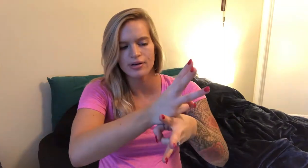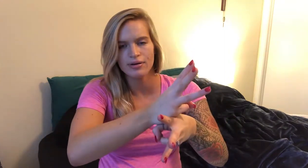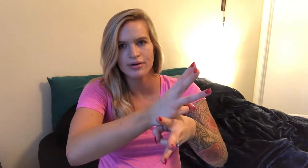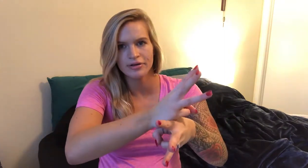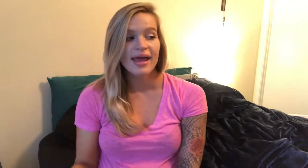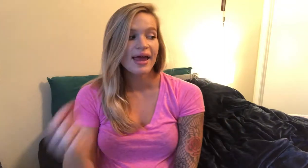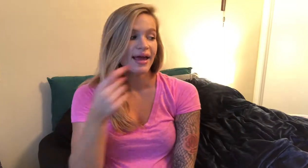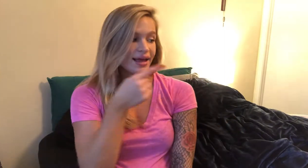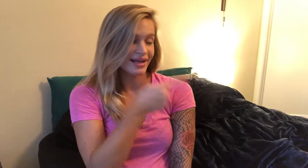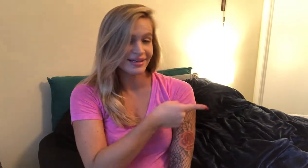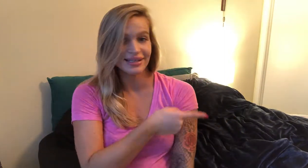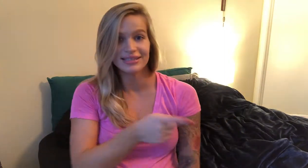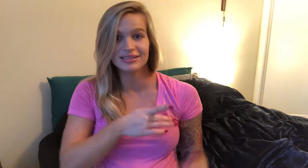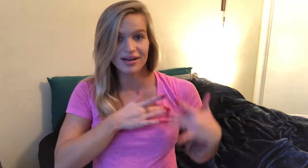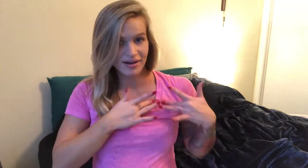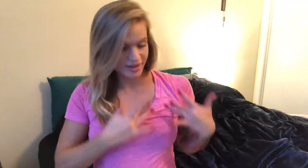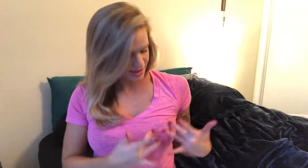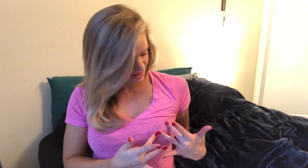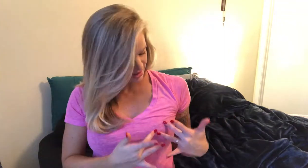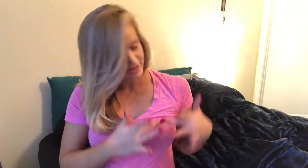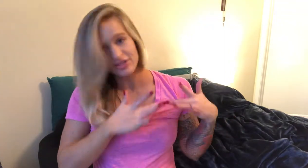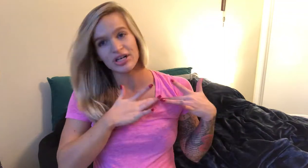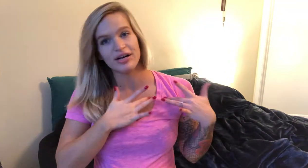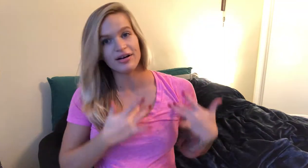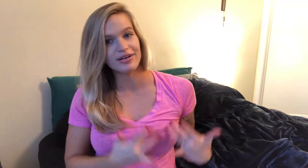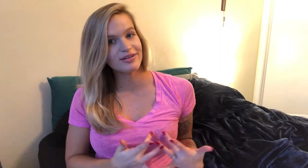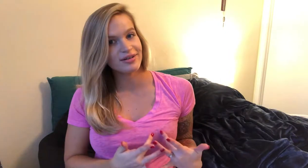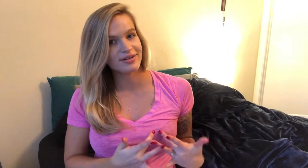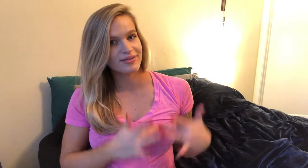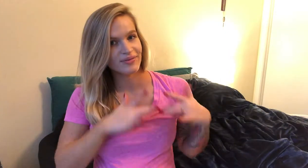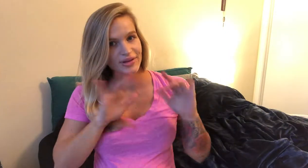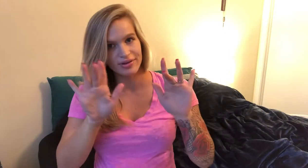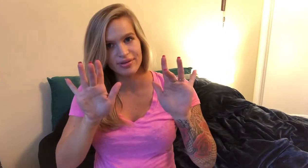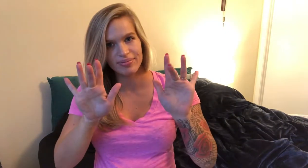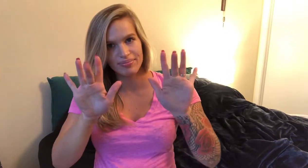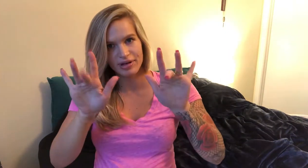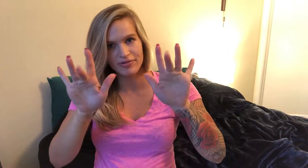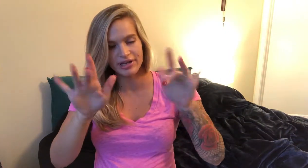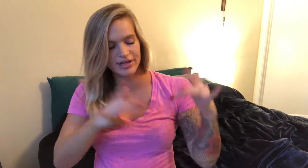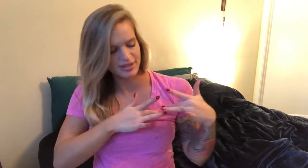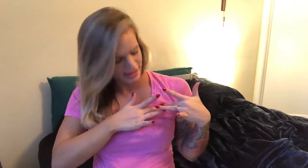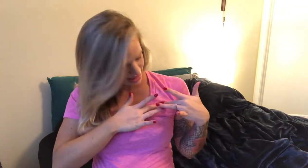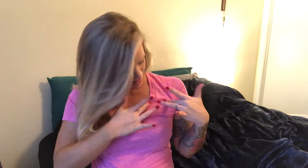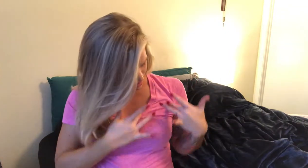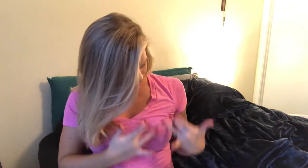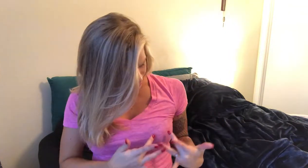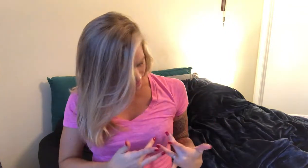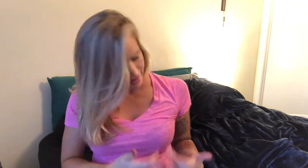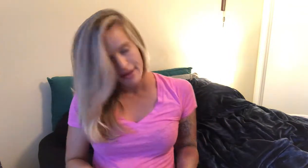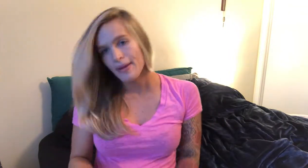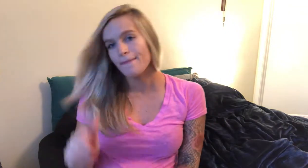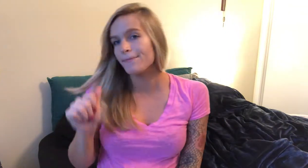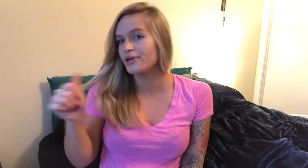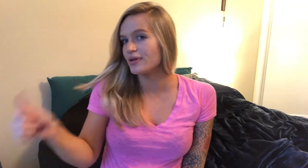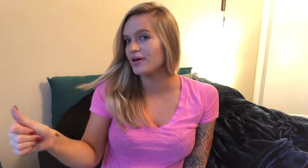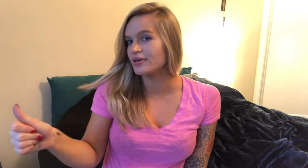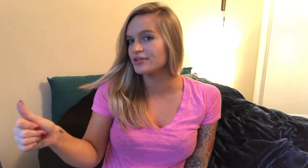and his heart so draw a heart with your middle fingers heart belongs